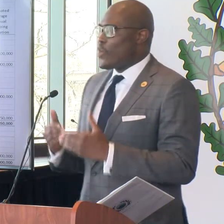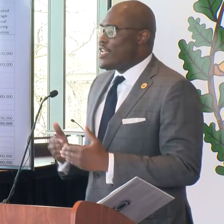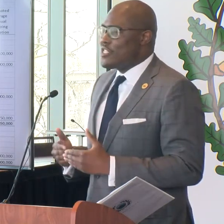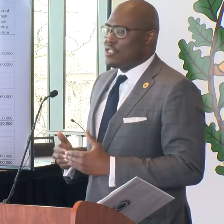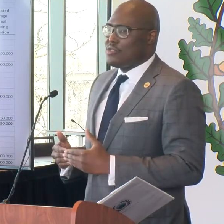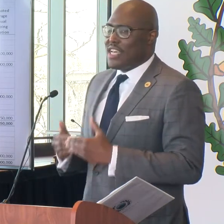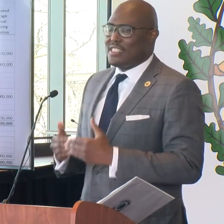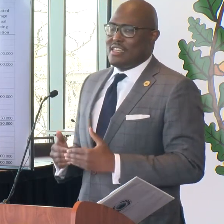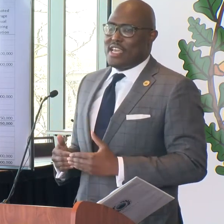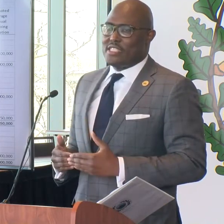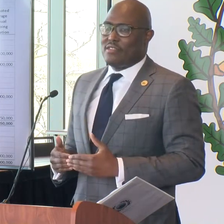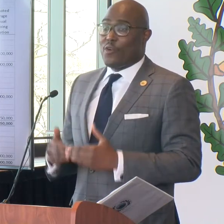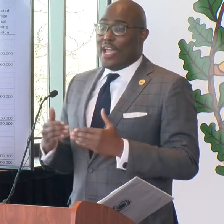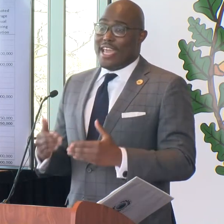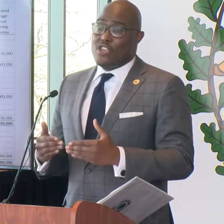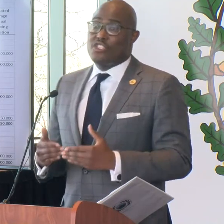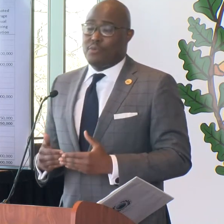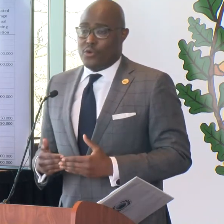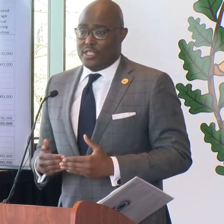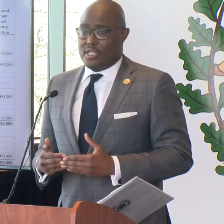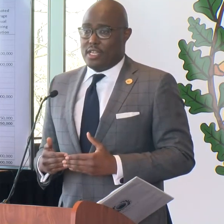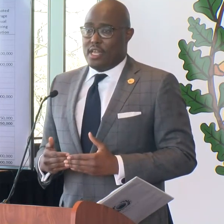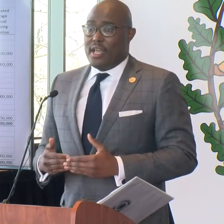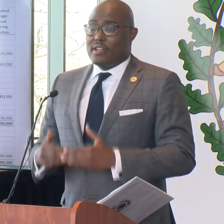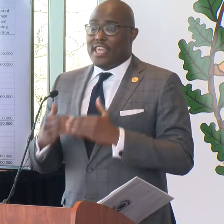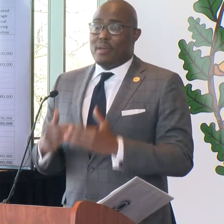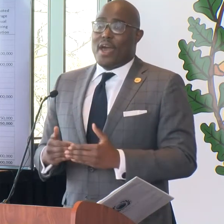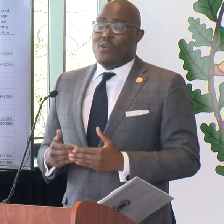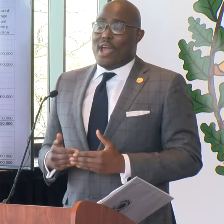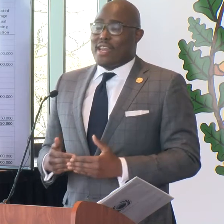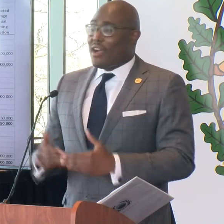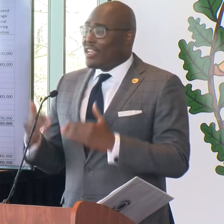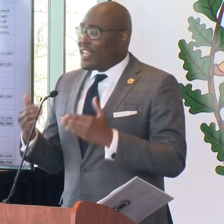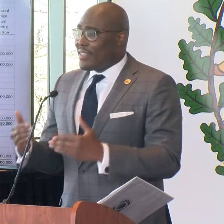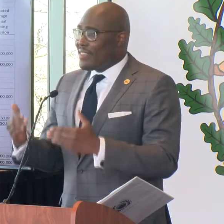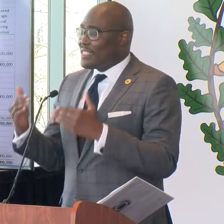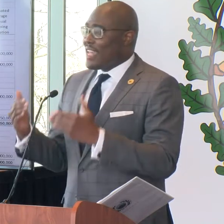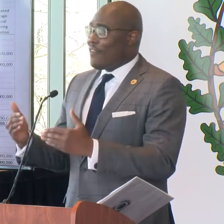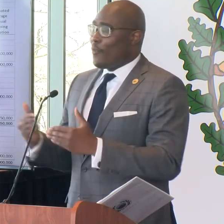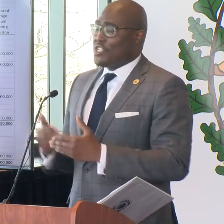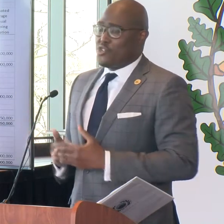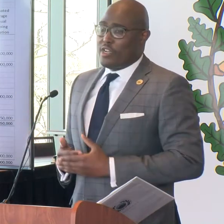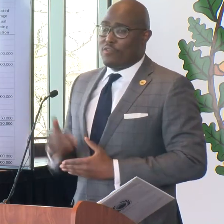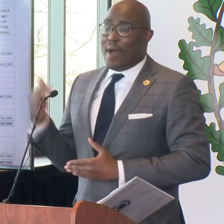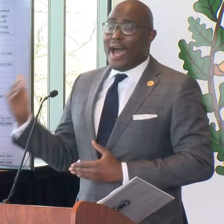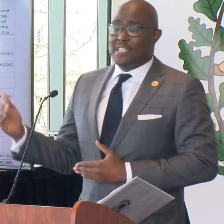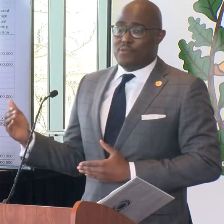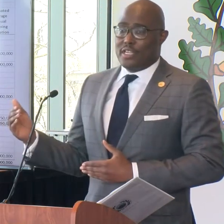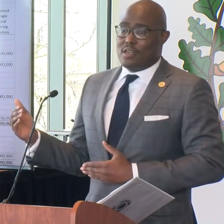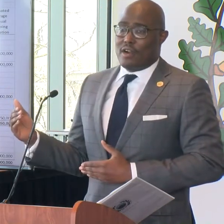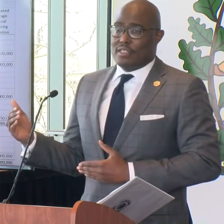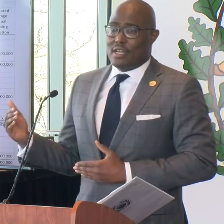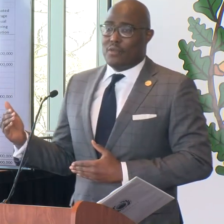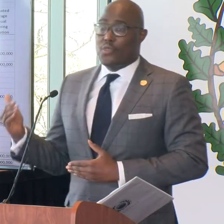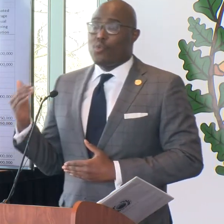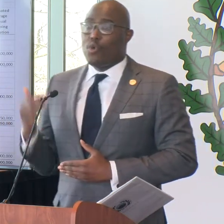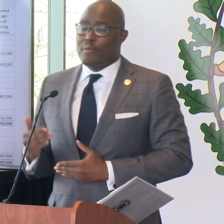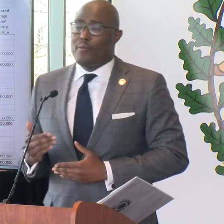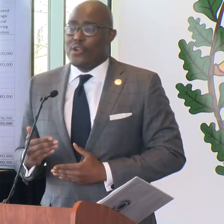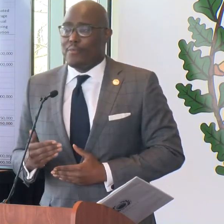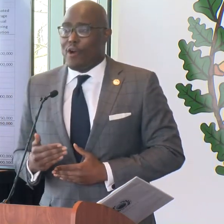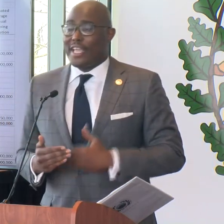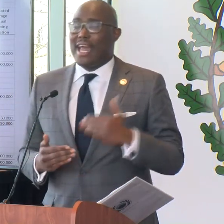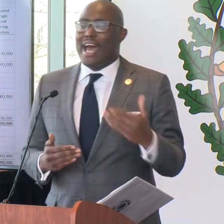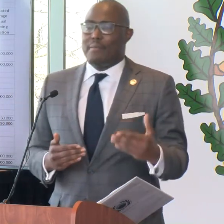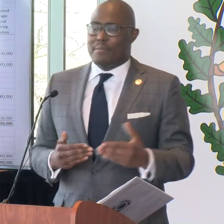Rock can be a regional destination for AAU sports. Think about it right now, connecting the Southwest Trail from Hot Springs, Arkansas, through